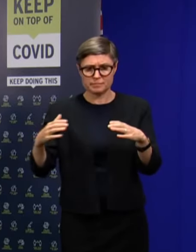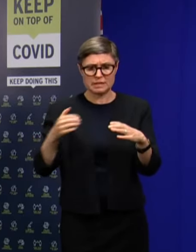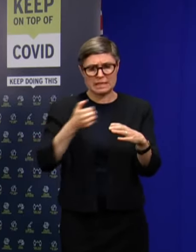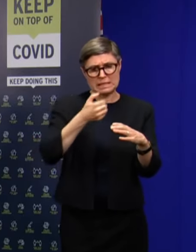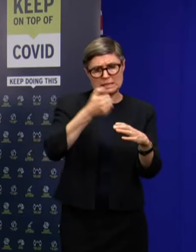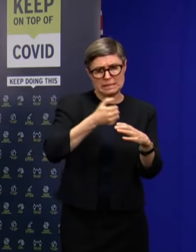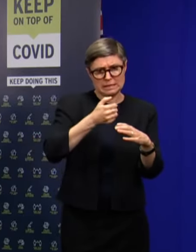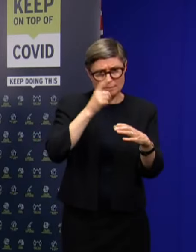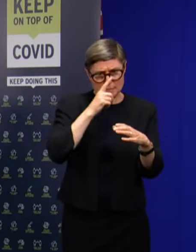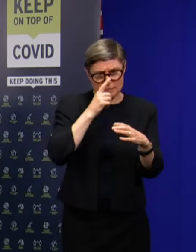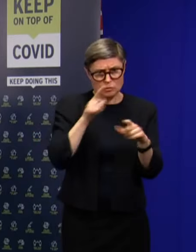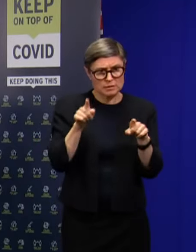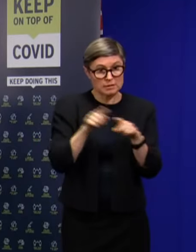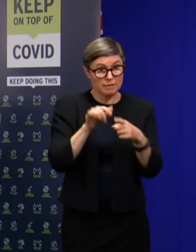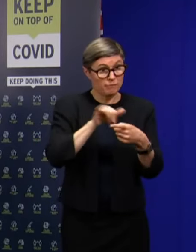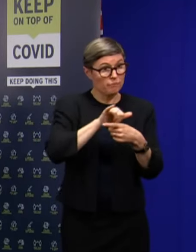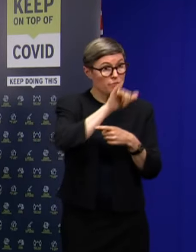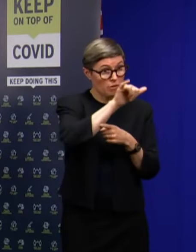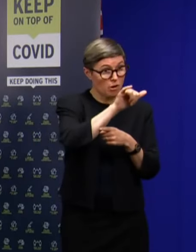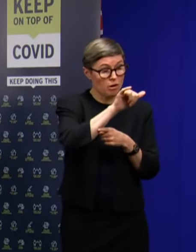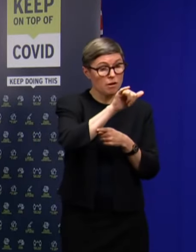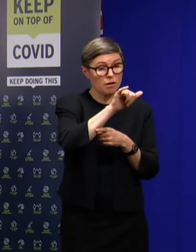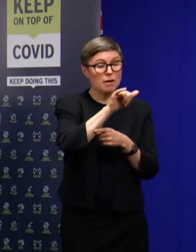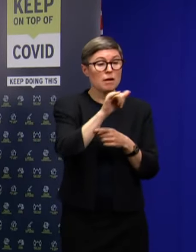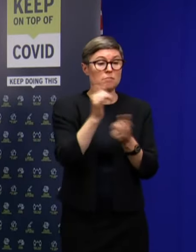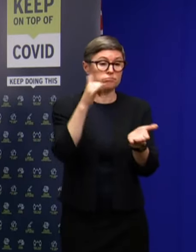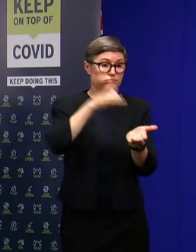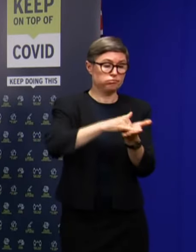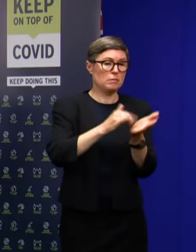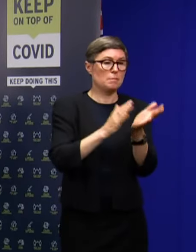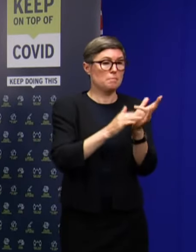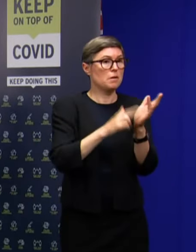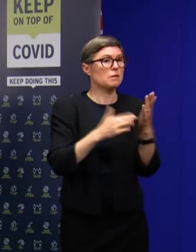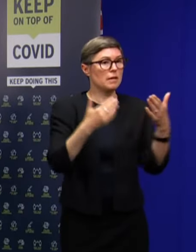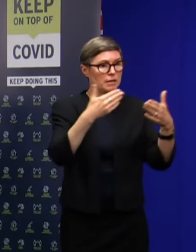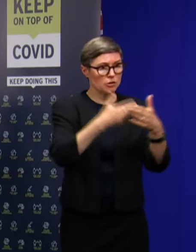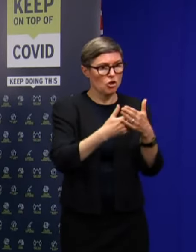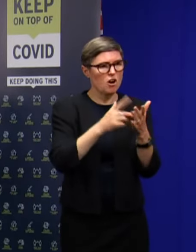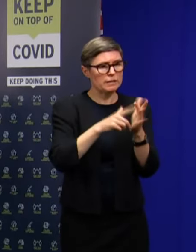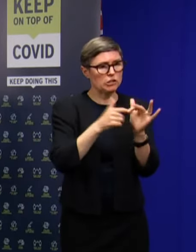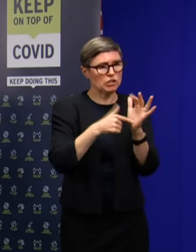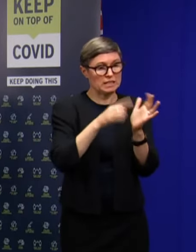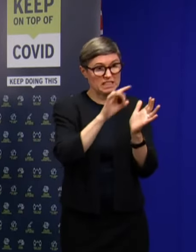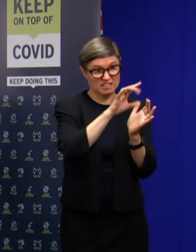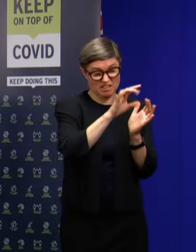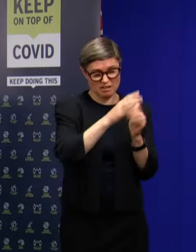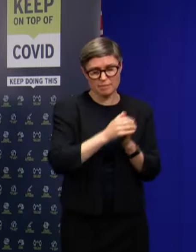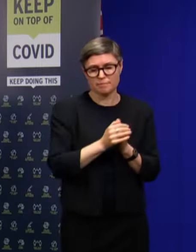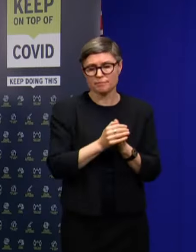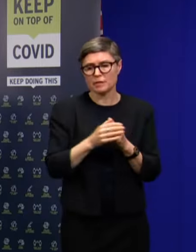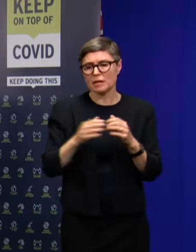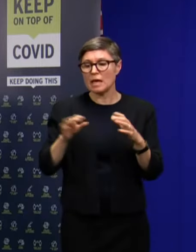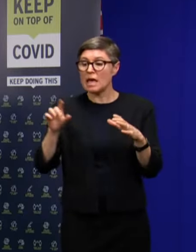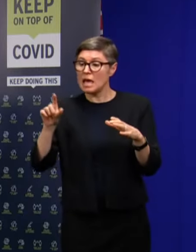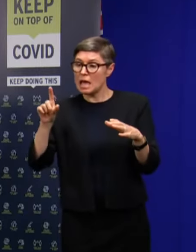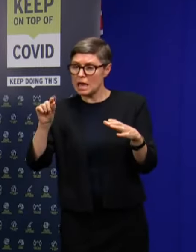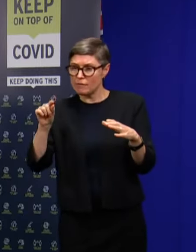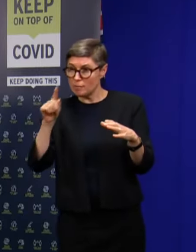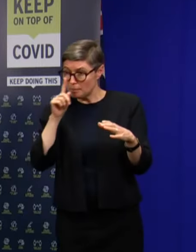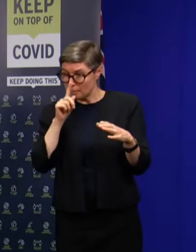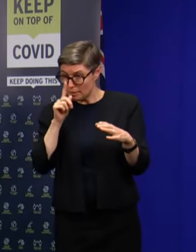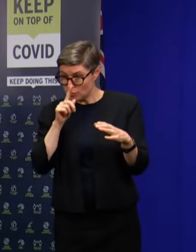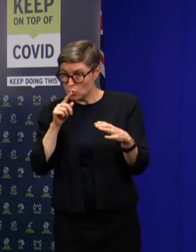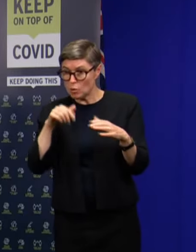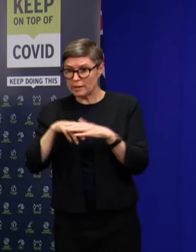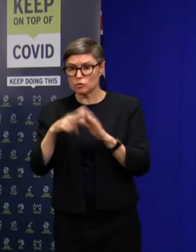the Jetstar flight that arrived from Melbourne on Monday evening, 11 people who were exposed into